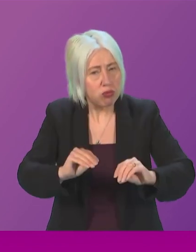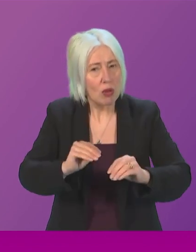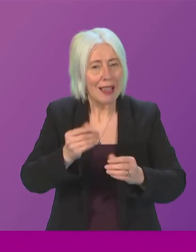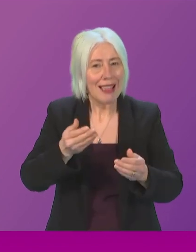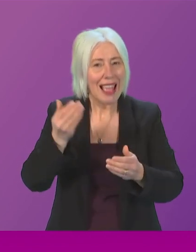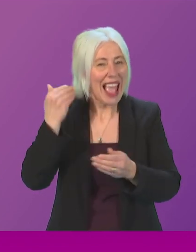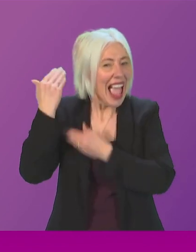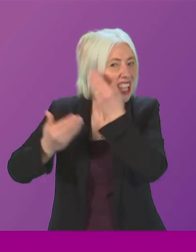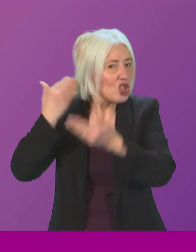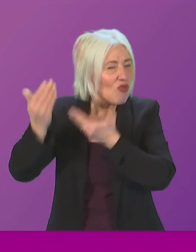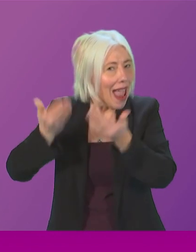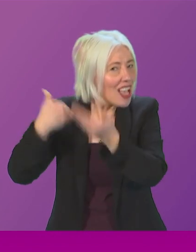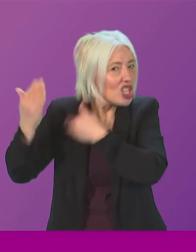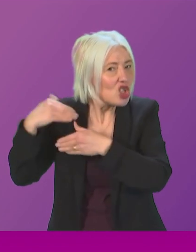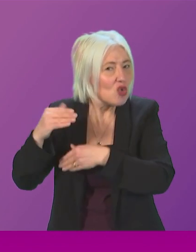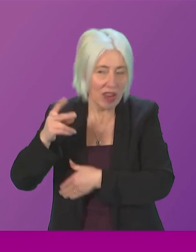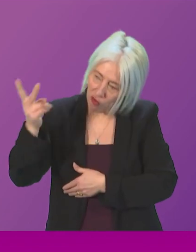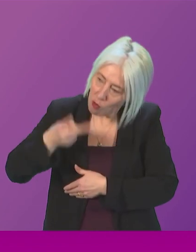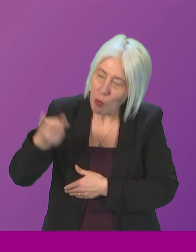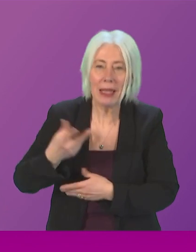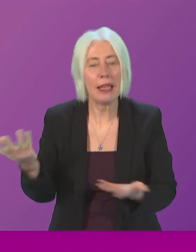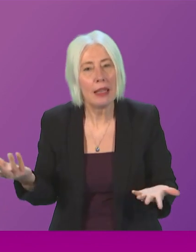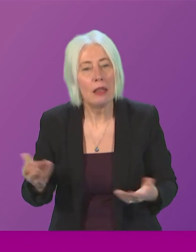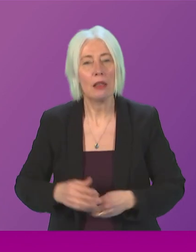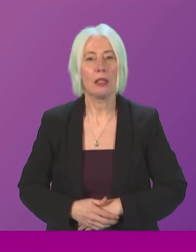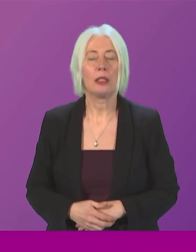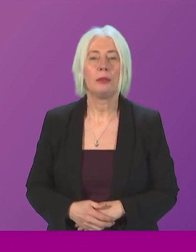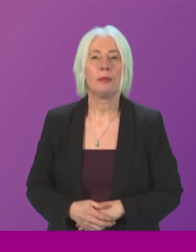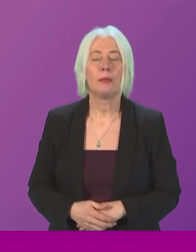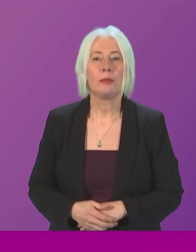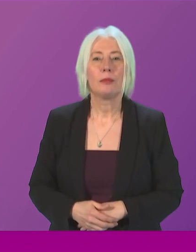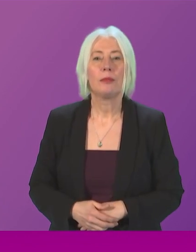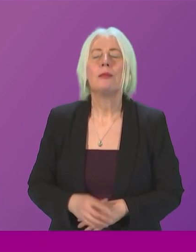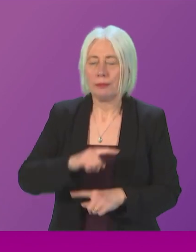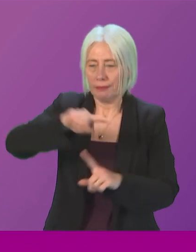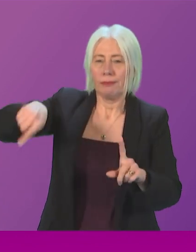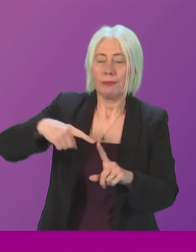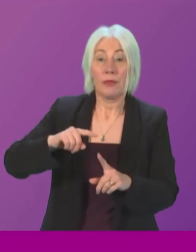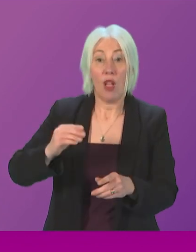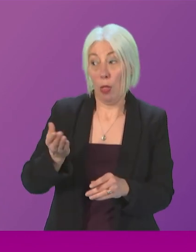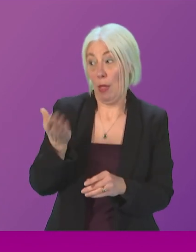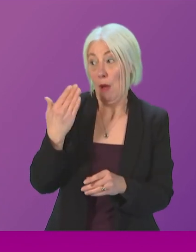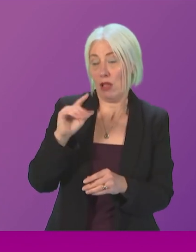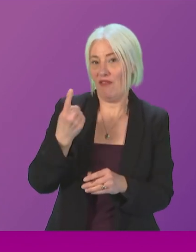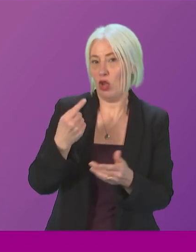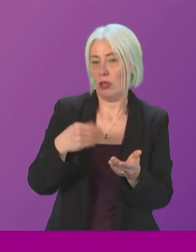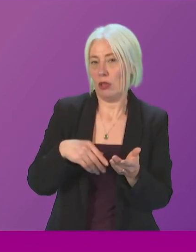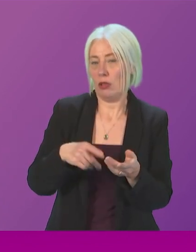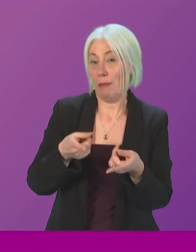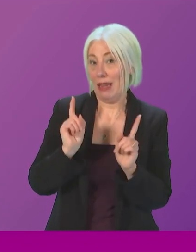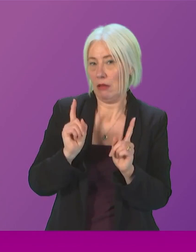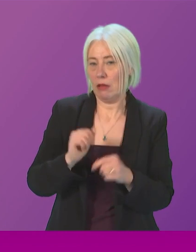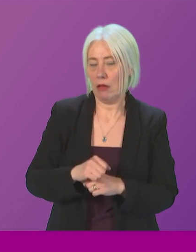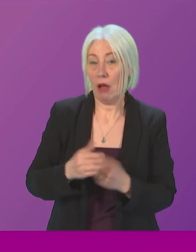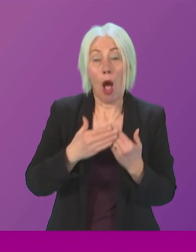repeating itself First Minister when it comes back to the question of the former First Minister I can remind you that there are